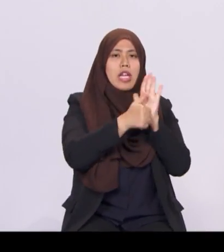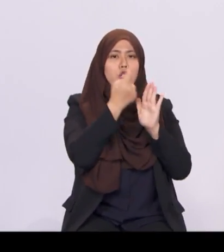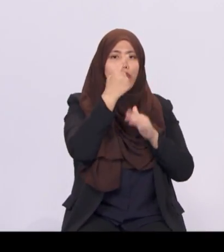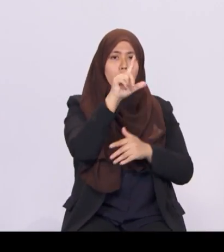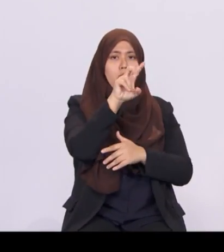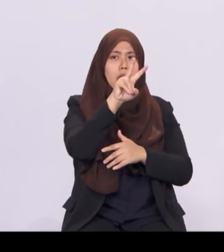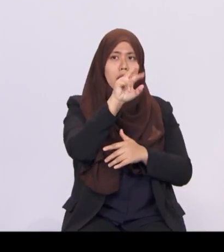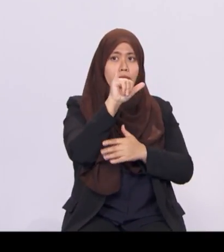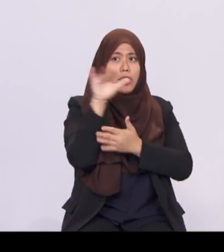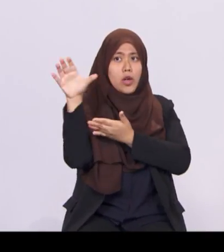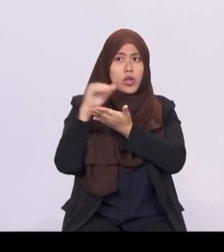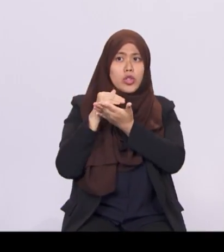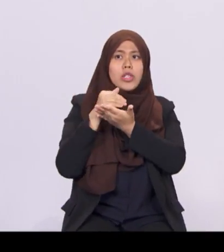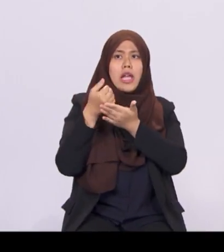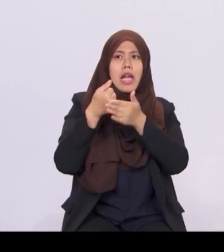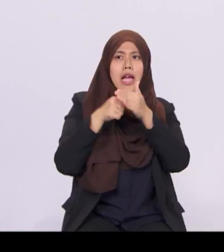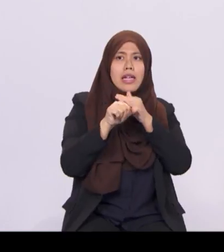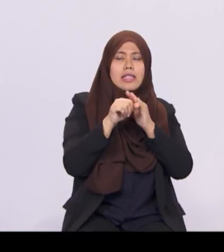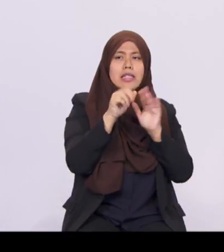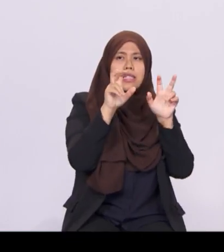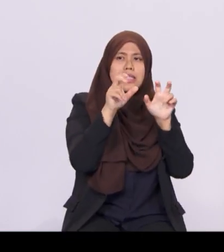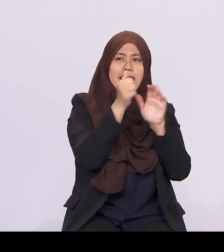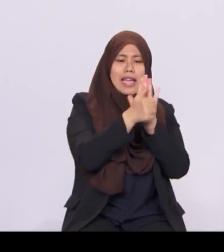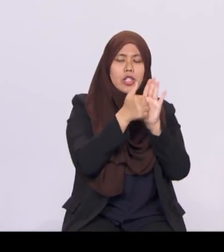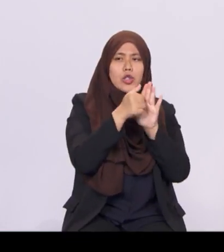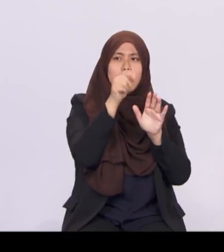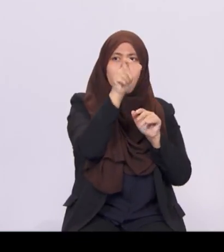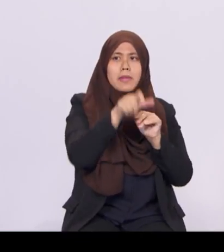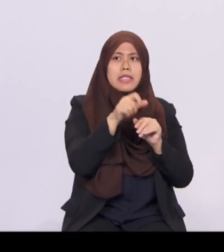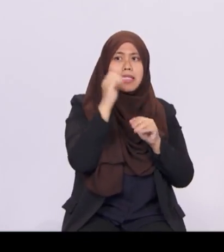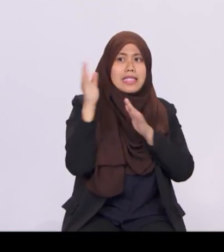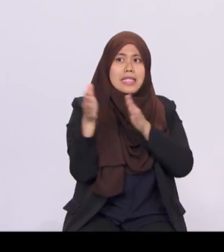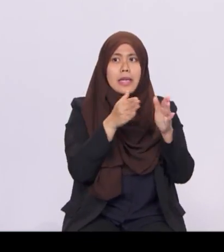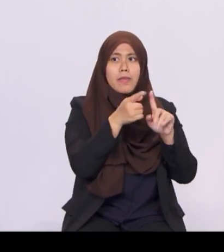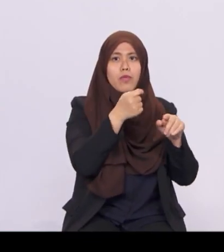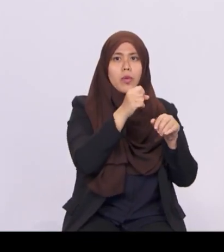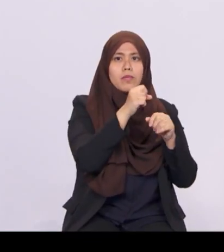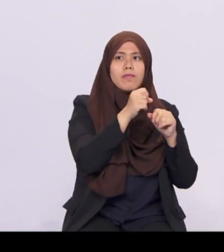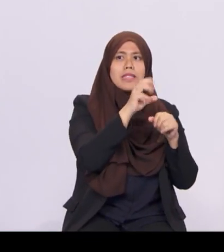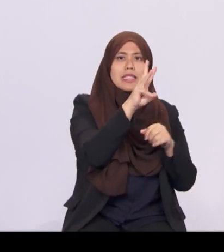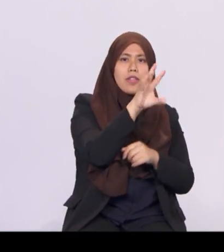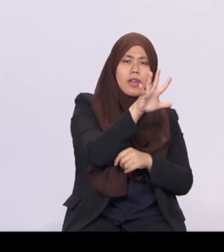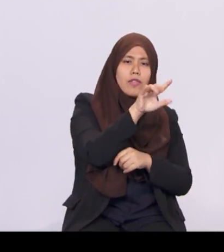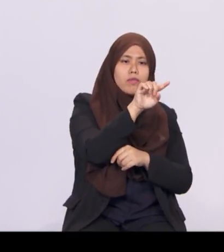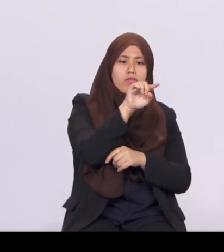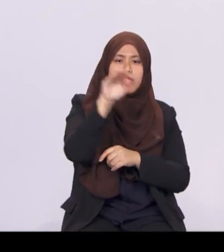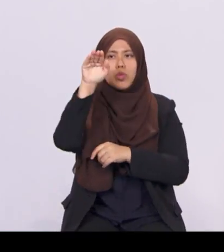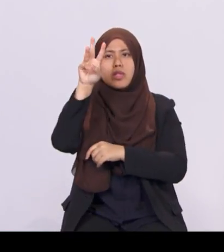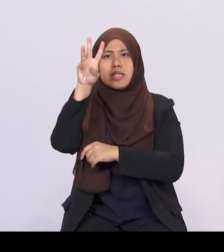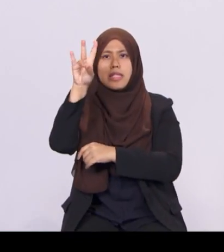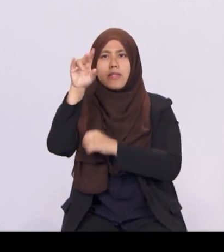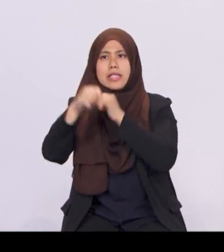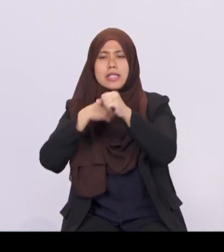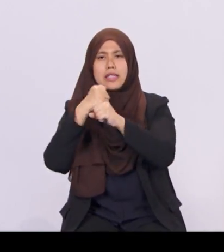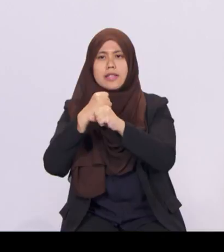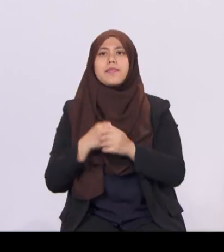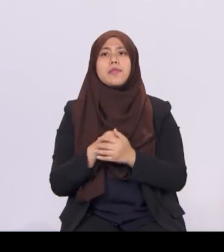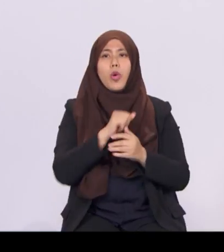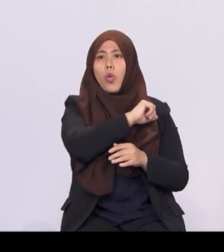under the aged persons scheme from 65 to 67 years. All households with